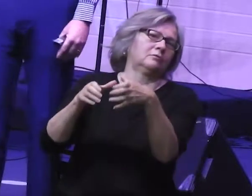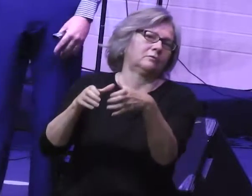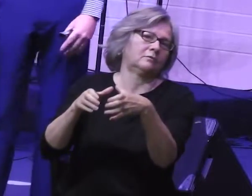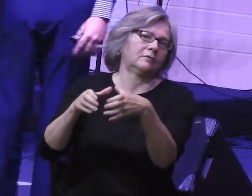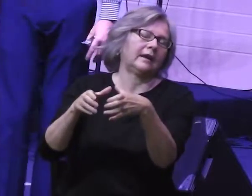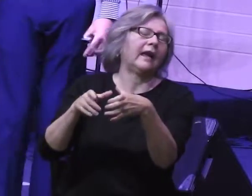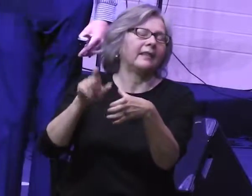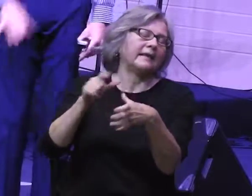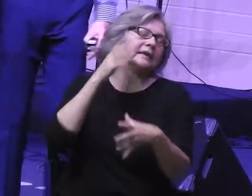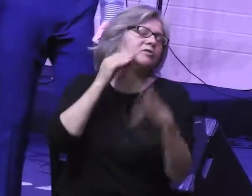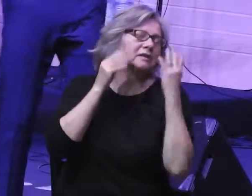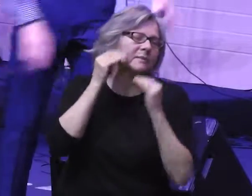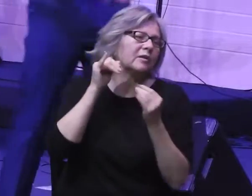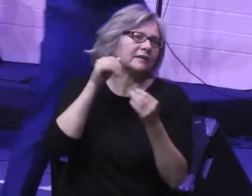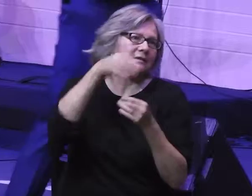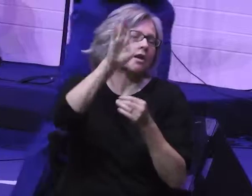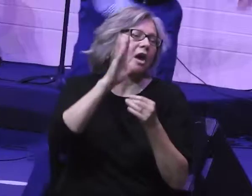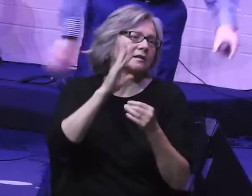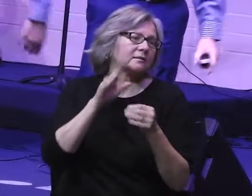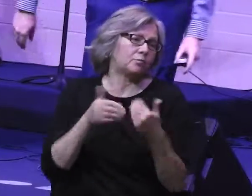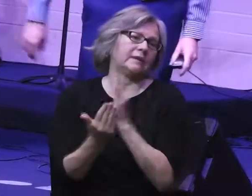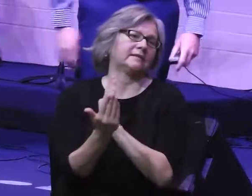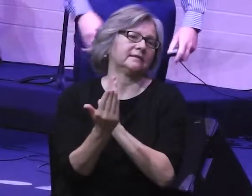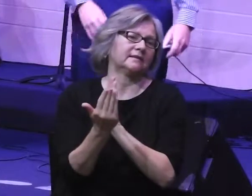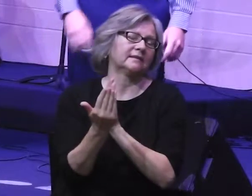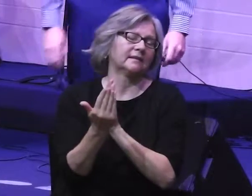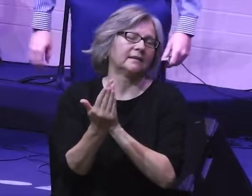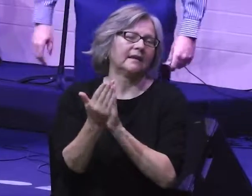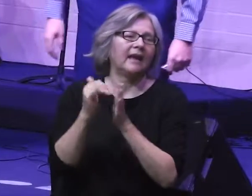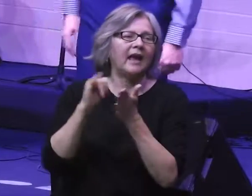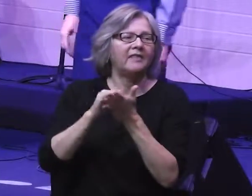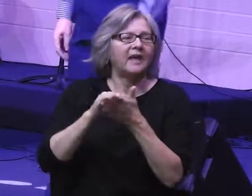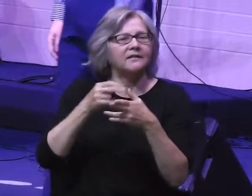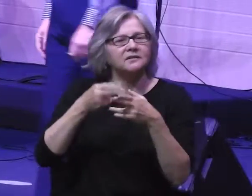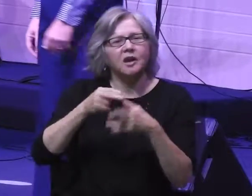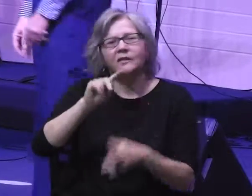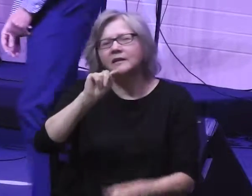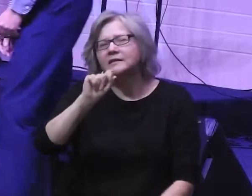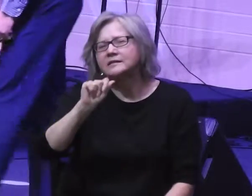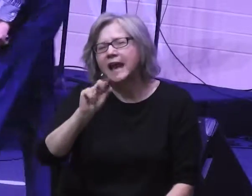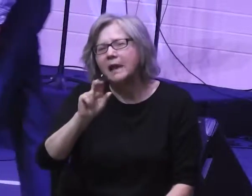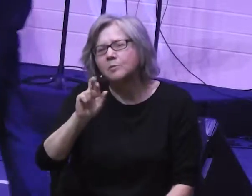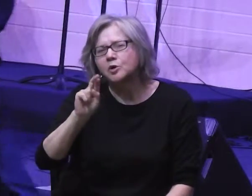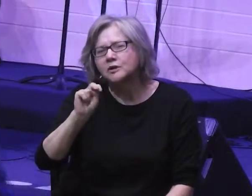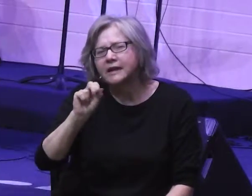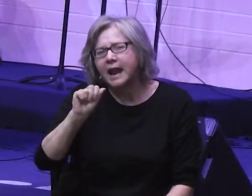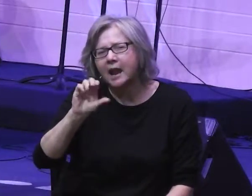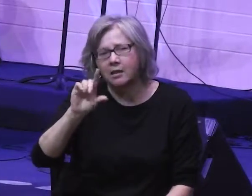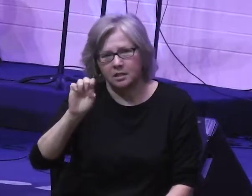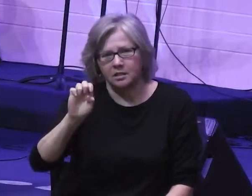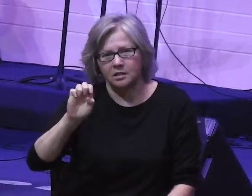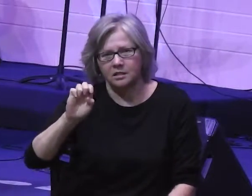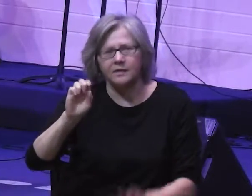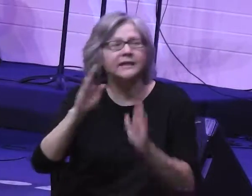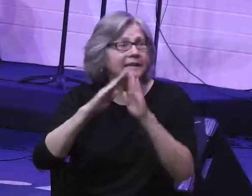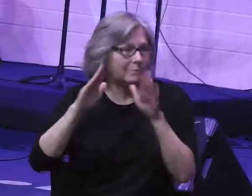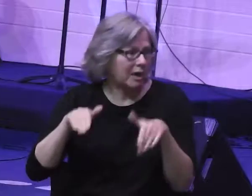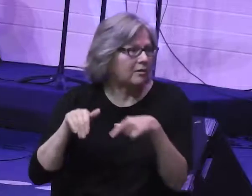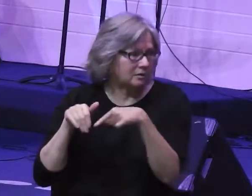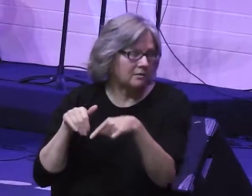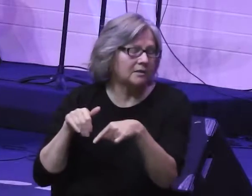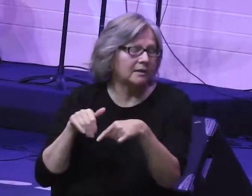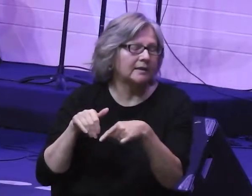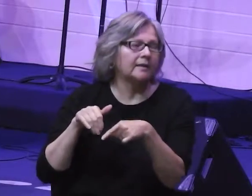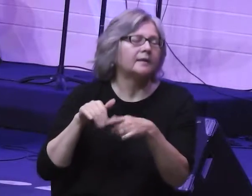God's presence. It's called the tabernacle, and that's what Carl's going to be talking about next week. So here's the